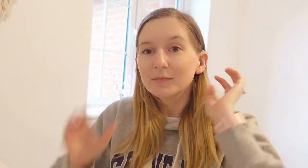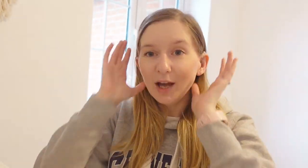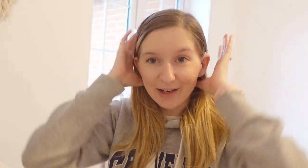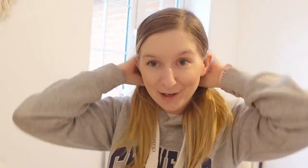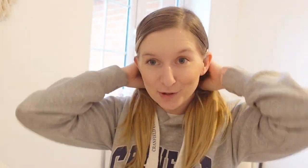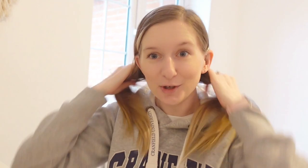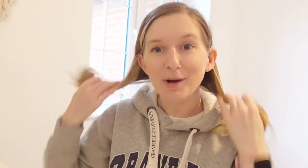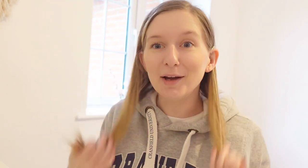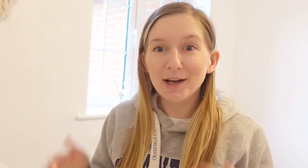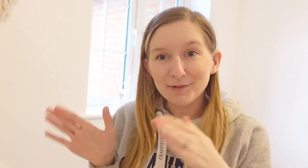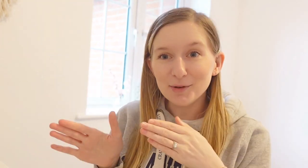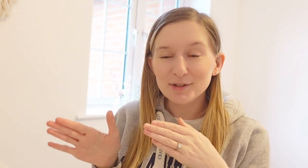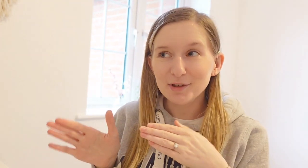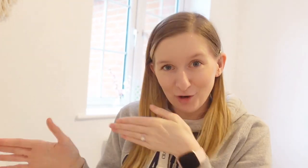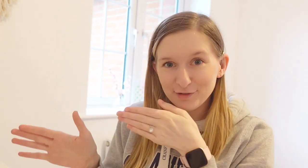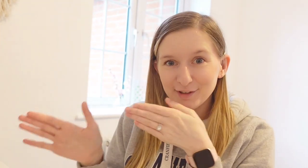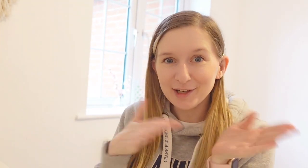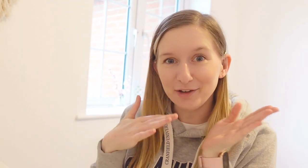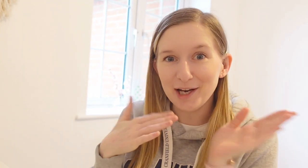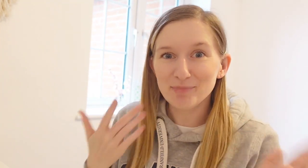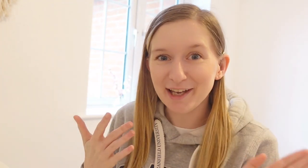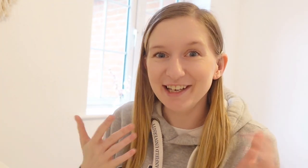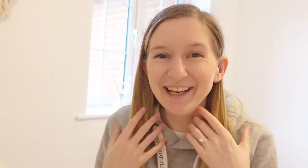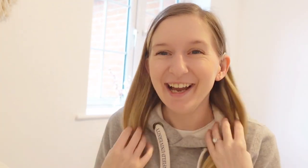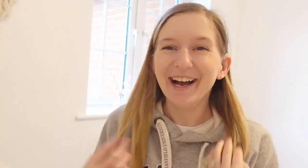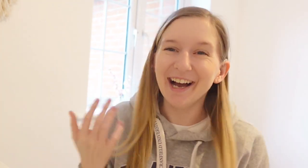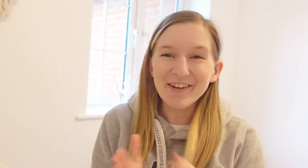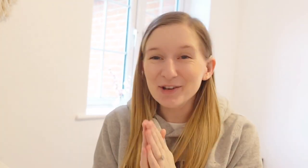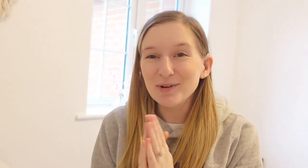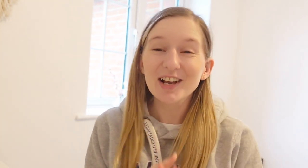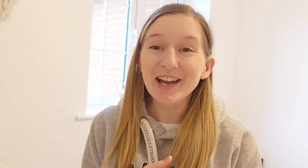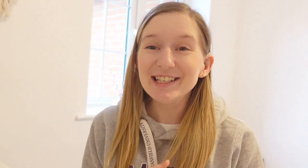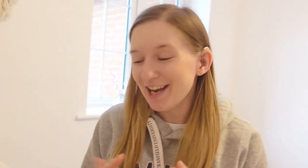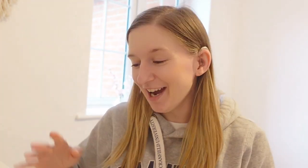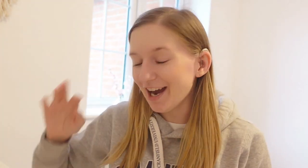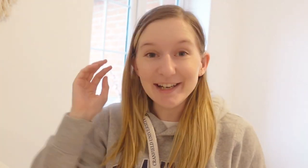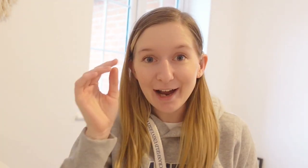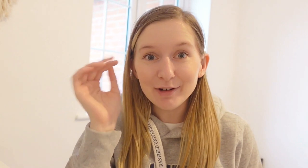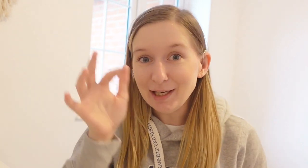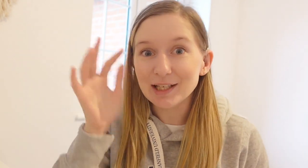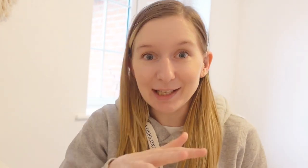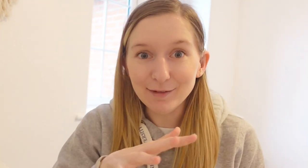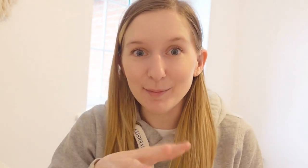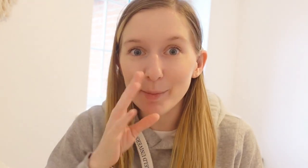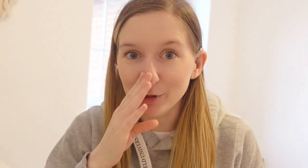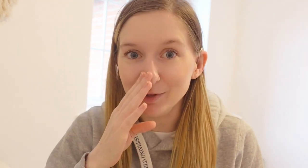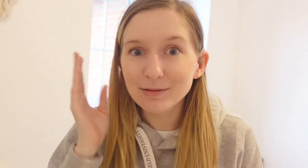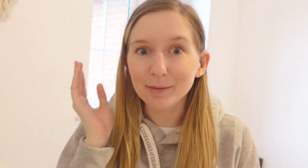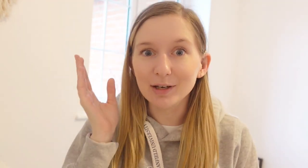okay so headphones off hearing aid back in I've had a call with a client I now need to leave for my appointment so I'm gonna